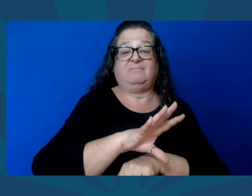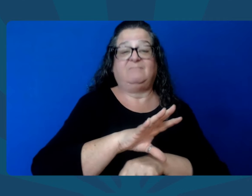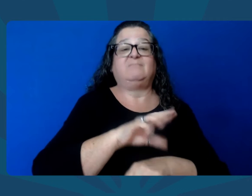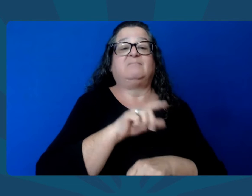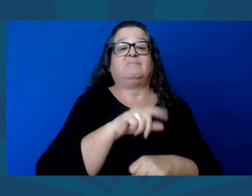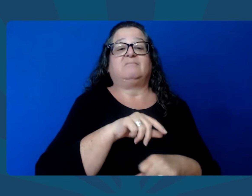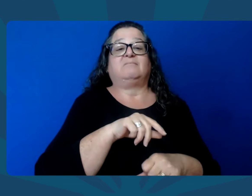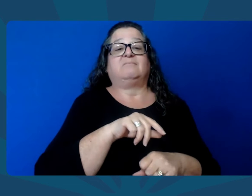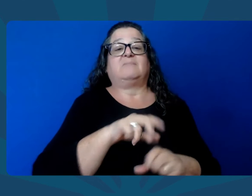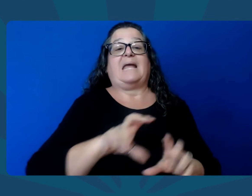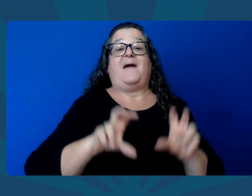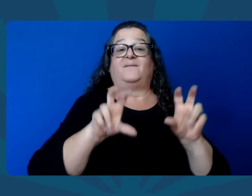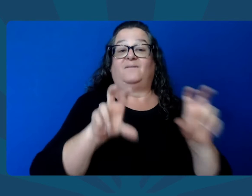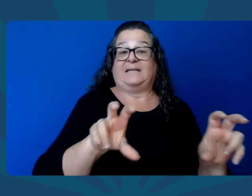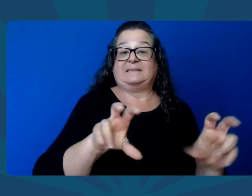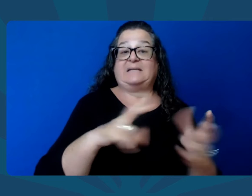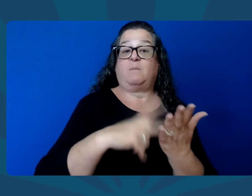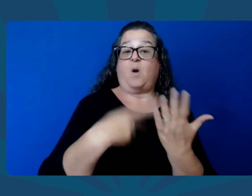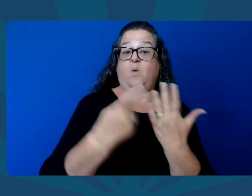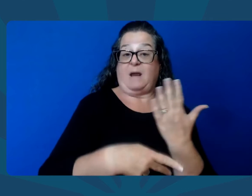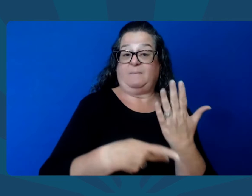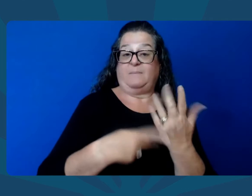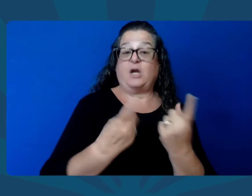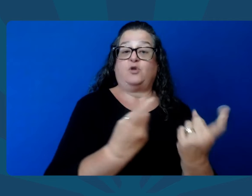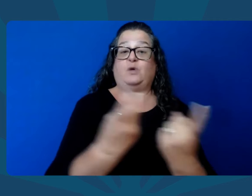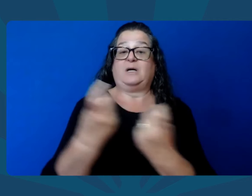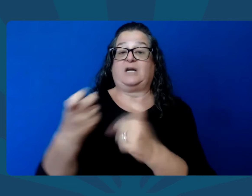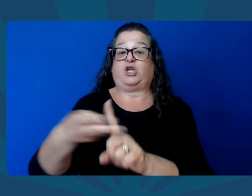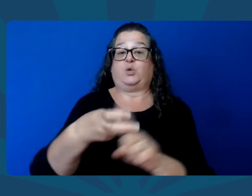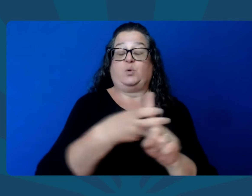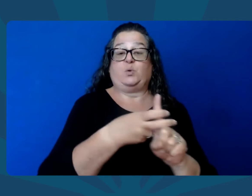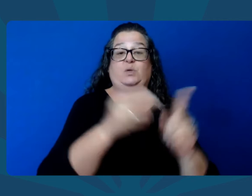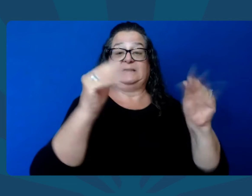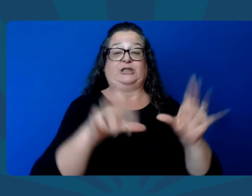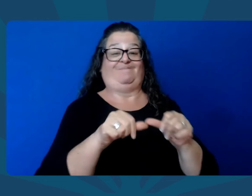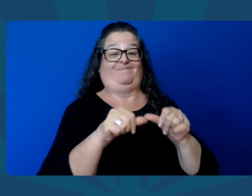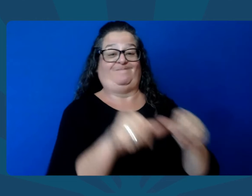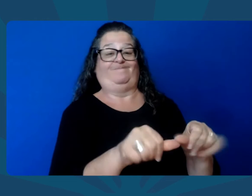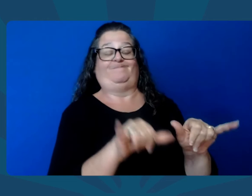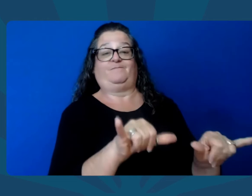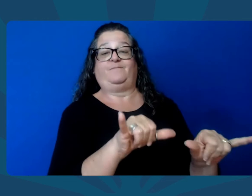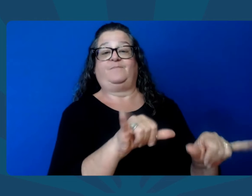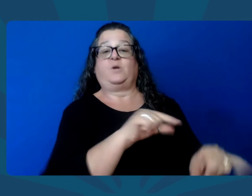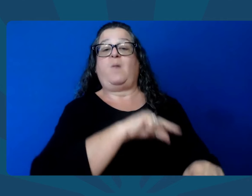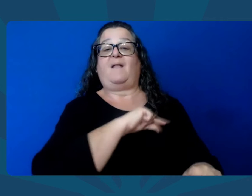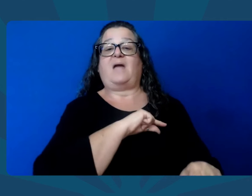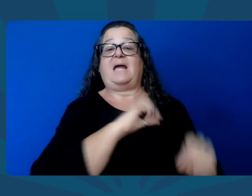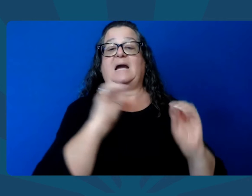Investing in programs to recruit and retain qualified educators,